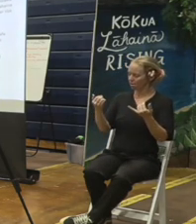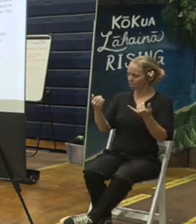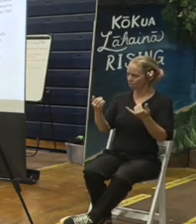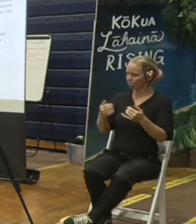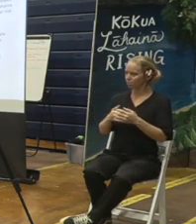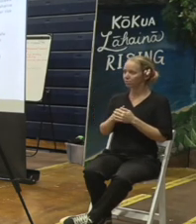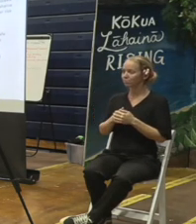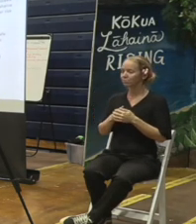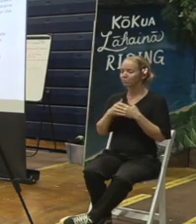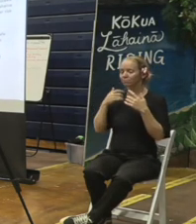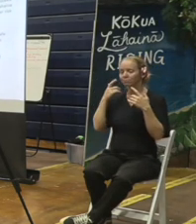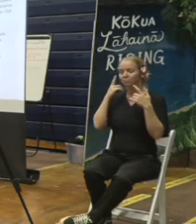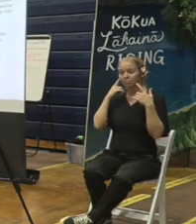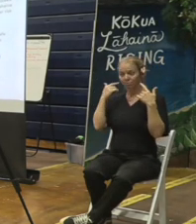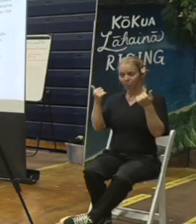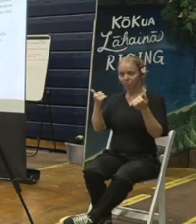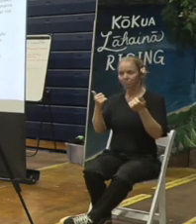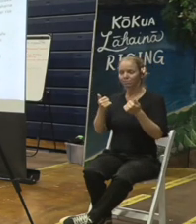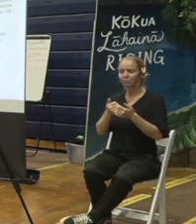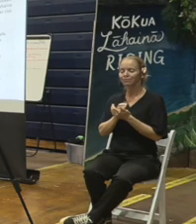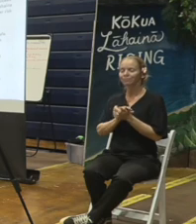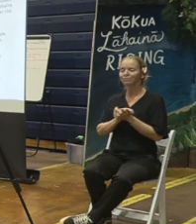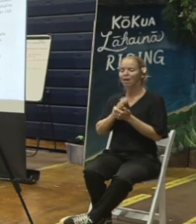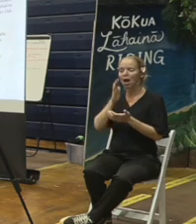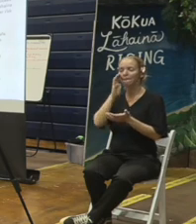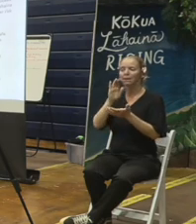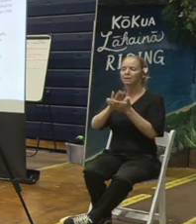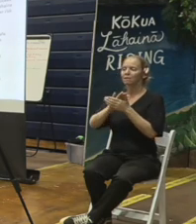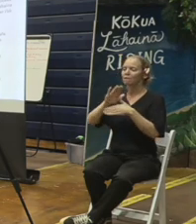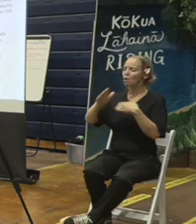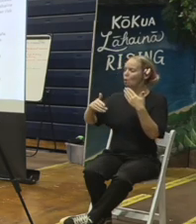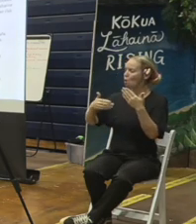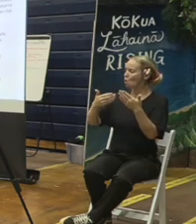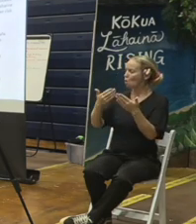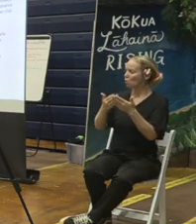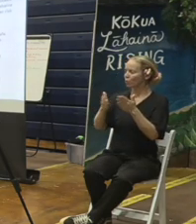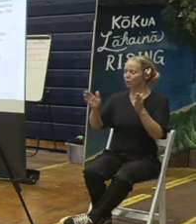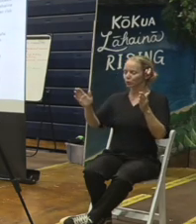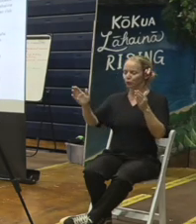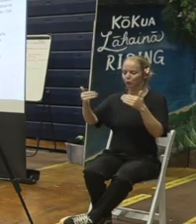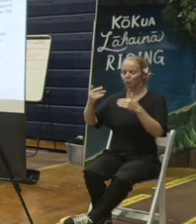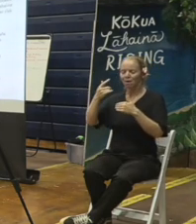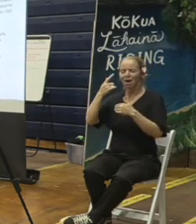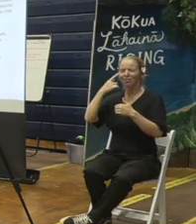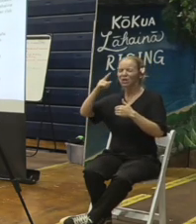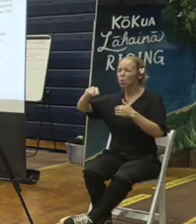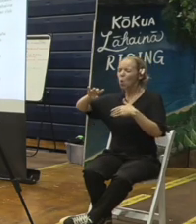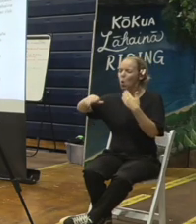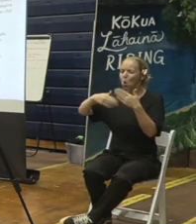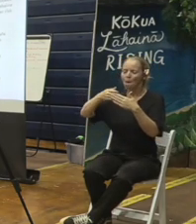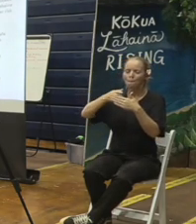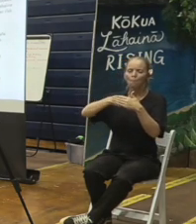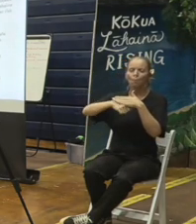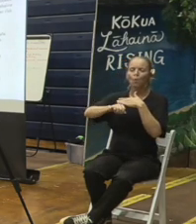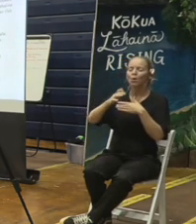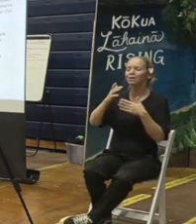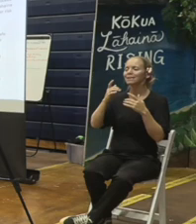I believe everybody in this room is born beautiful, gifted, intelligent contributors.